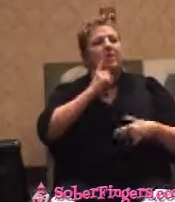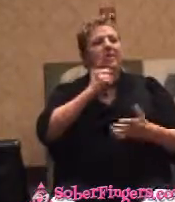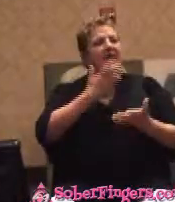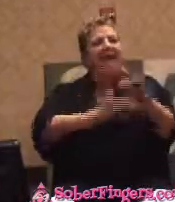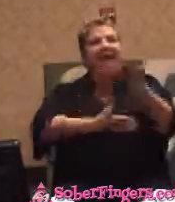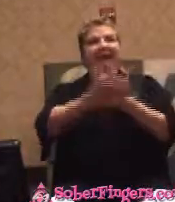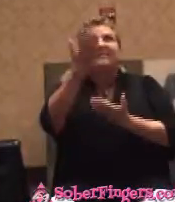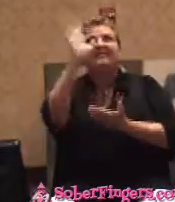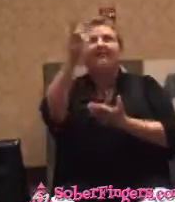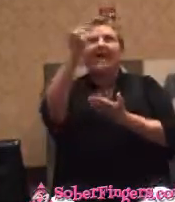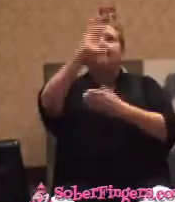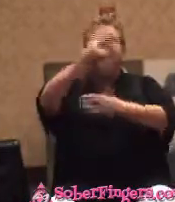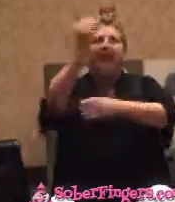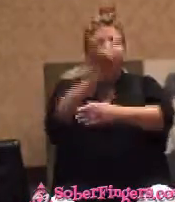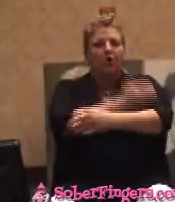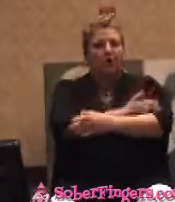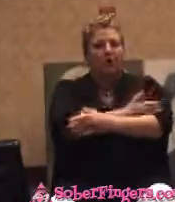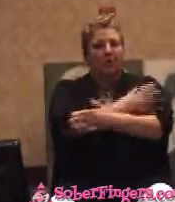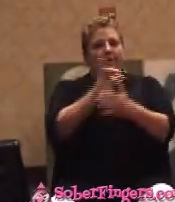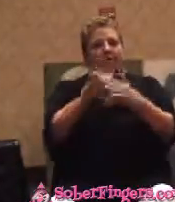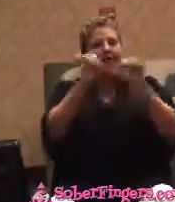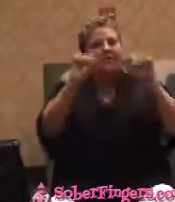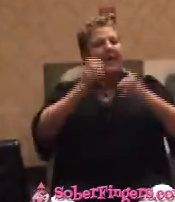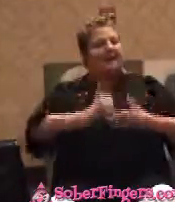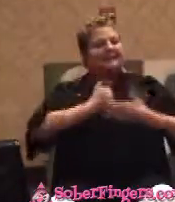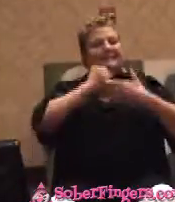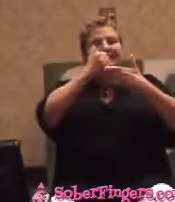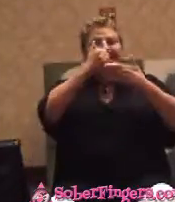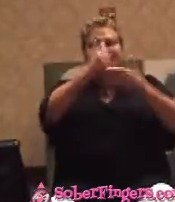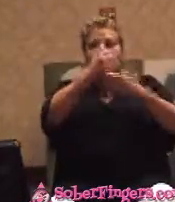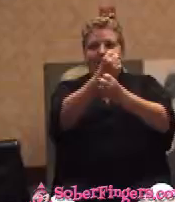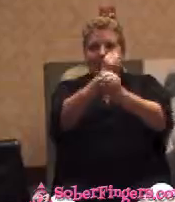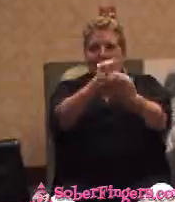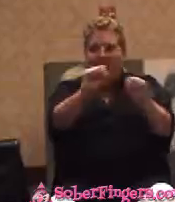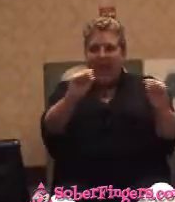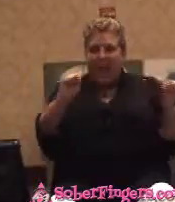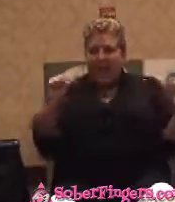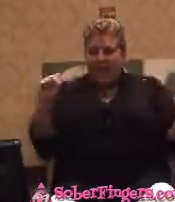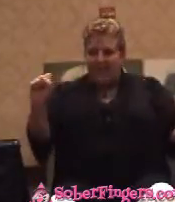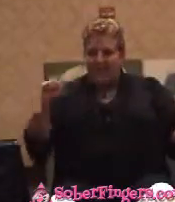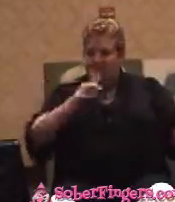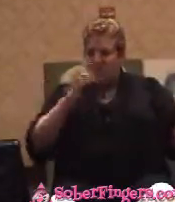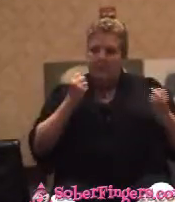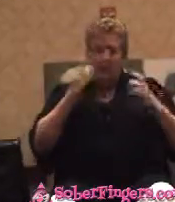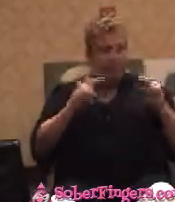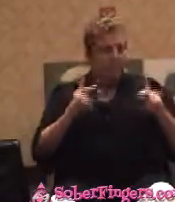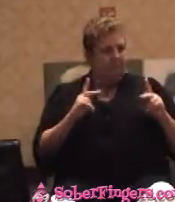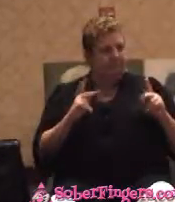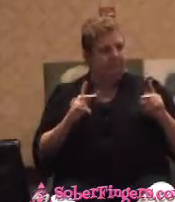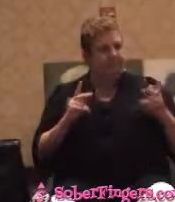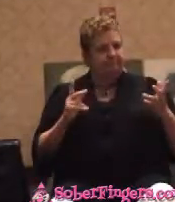that can save so many people from the world of addiction. There are 13